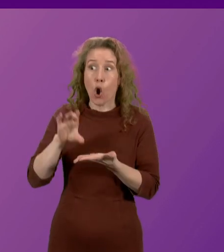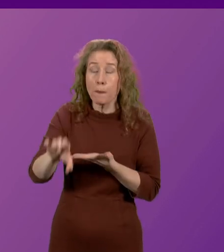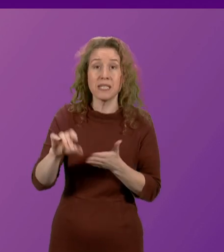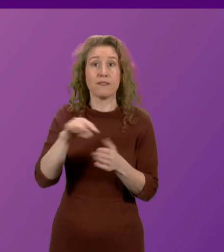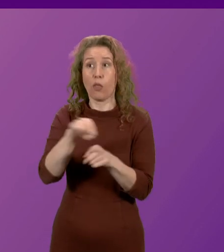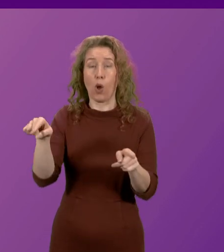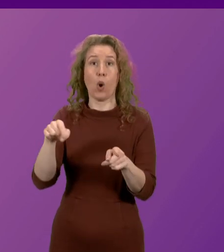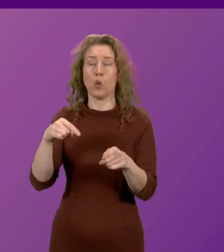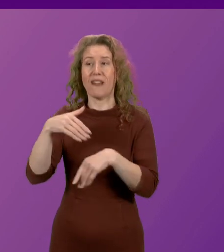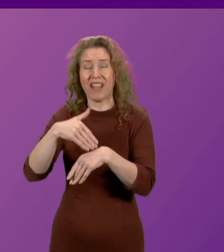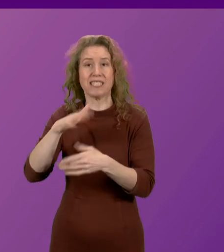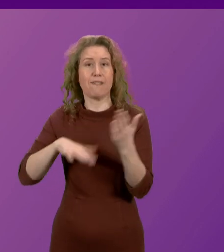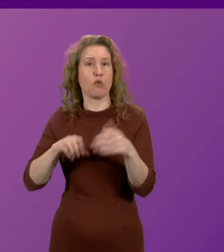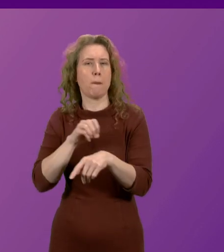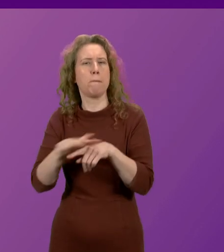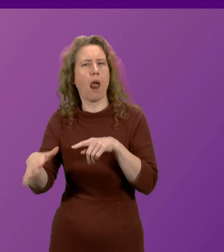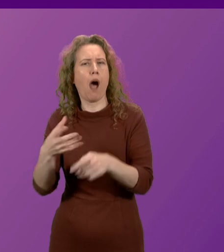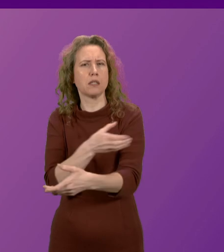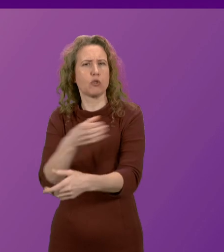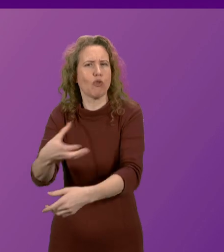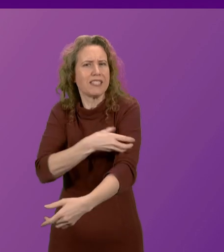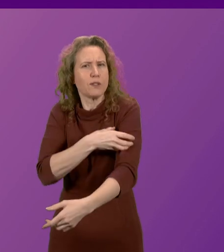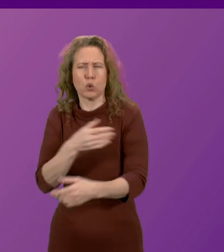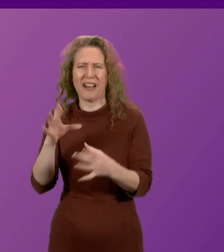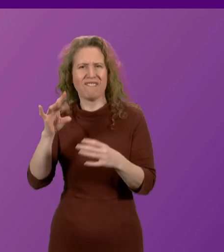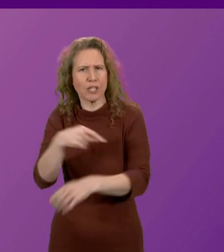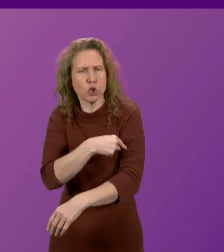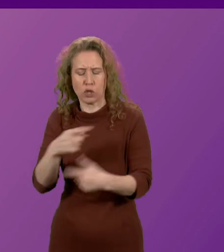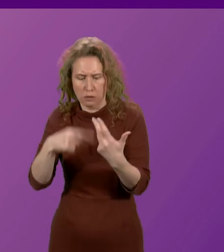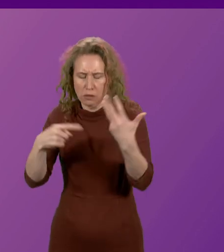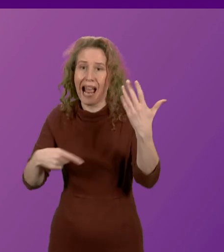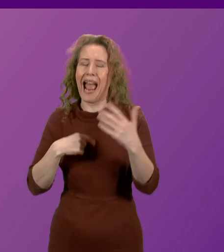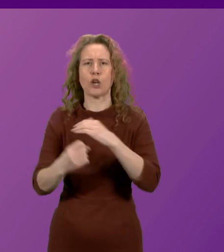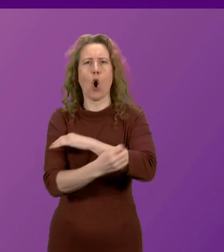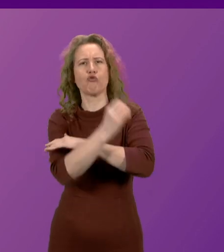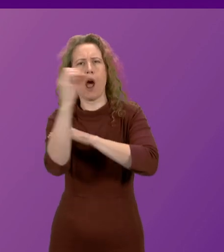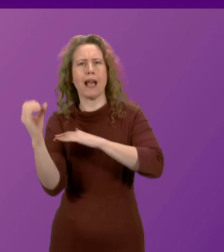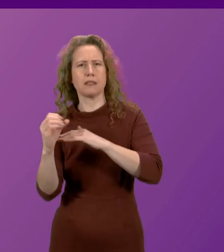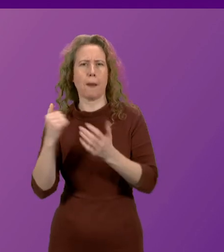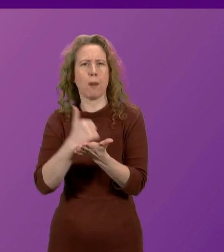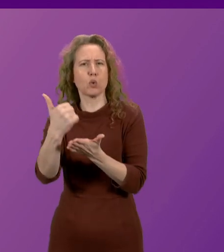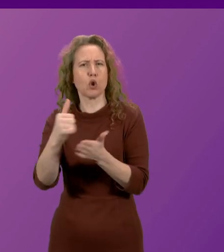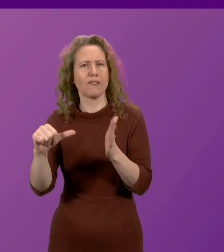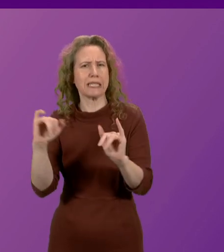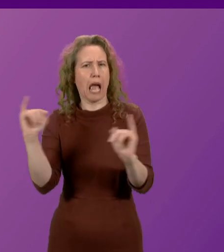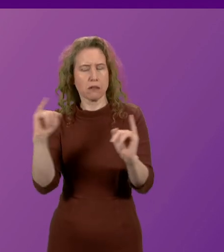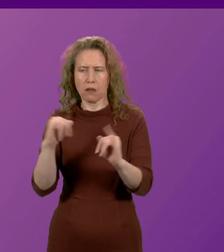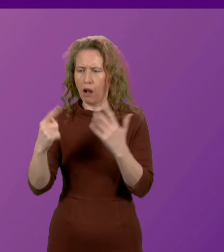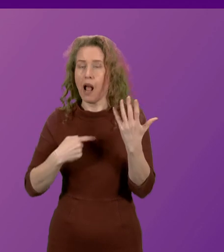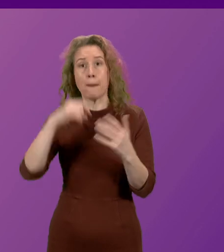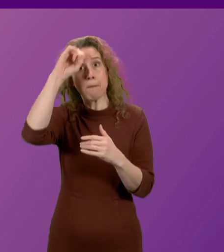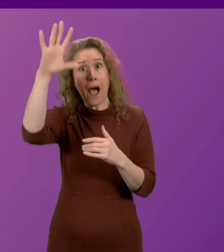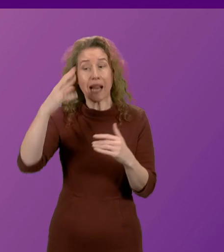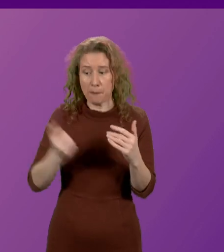the inflected blood victims and the victims of the Horizon post office scandal. An end to the minors pensioner injustice.